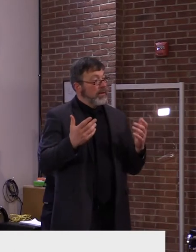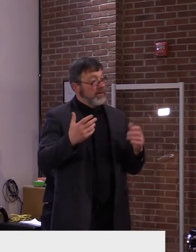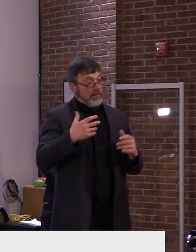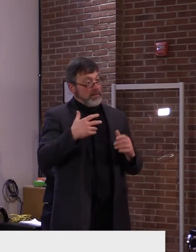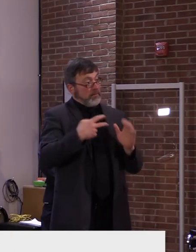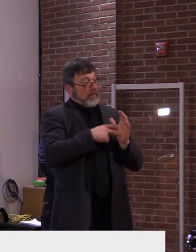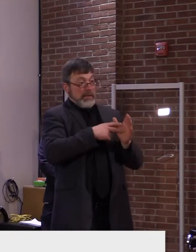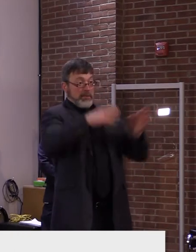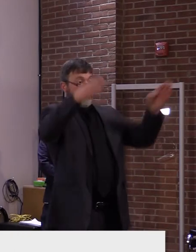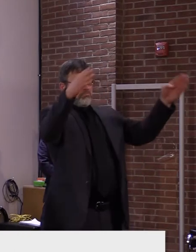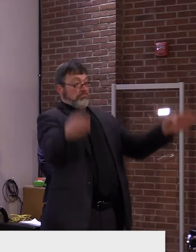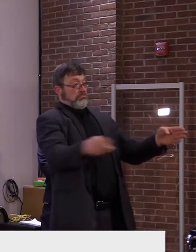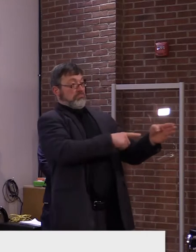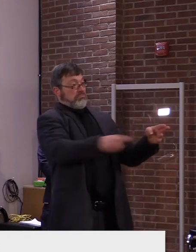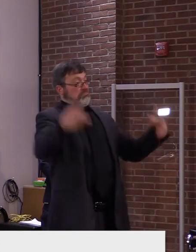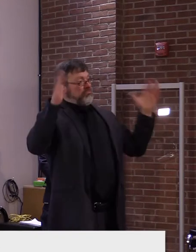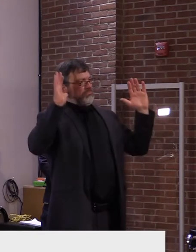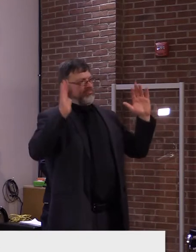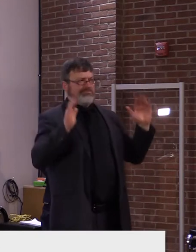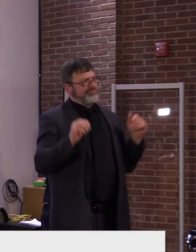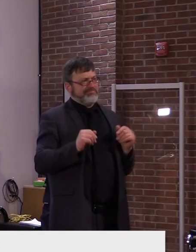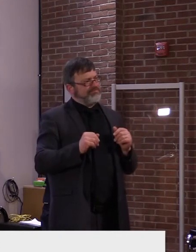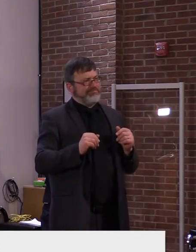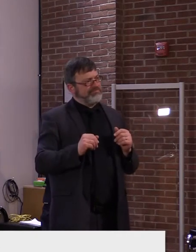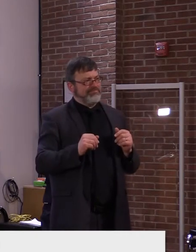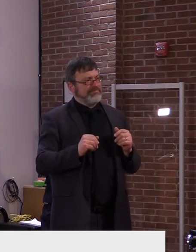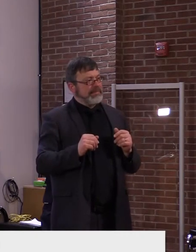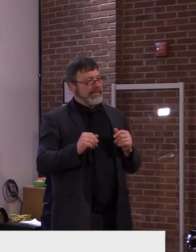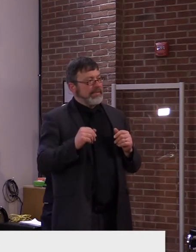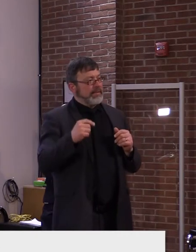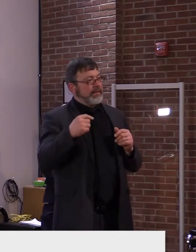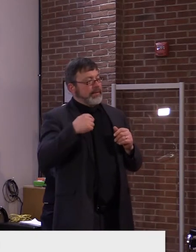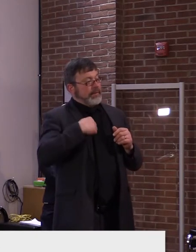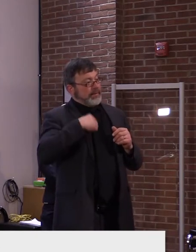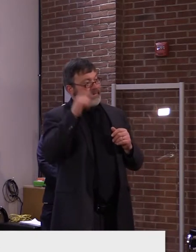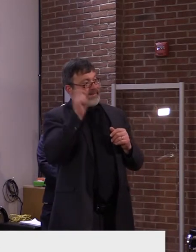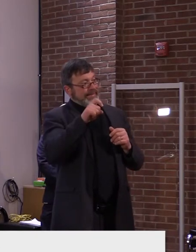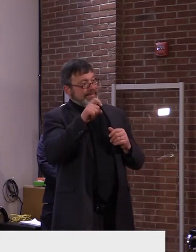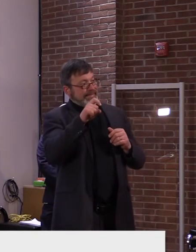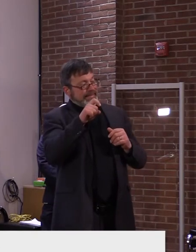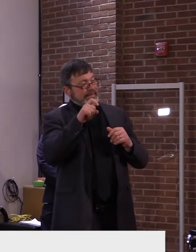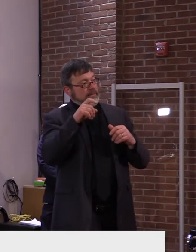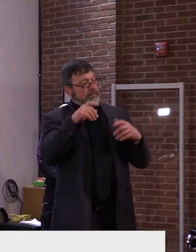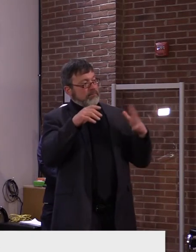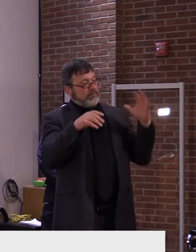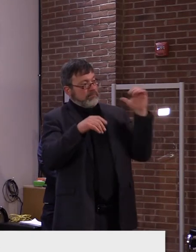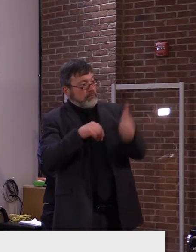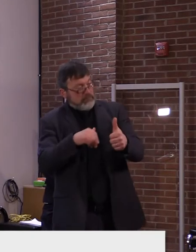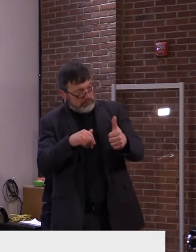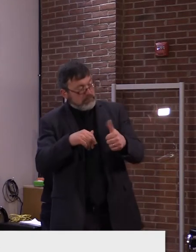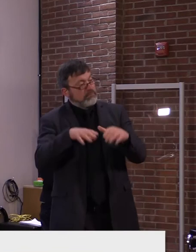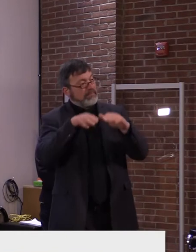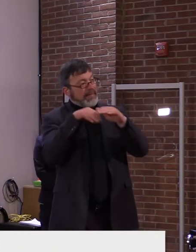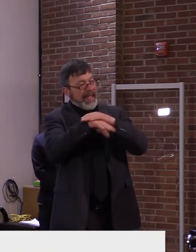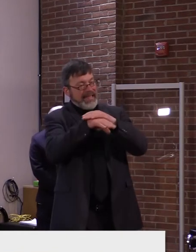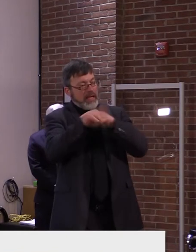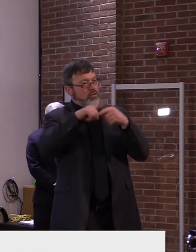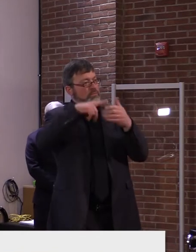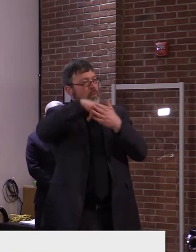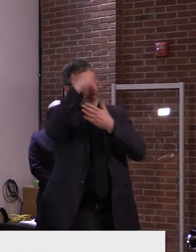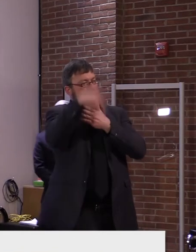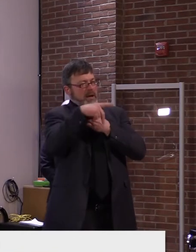access to MAT program. And during the course of the pandemic, we've actually expanded the number of hospitals